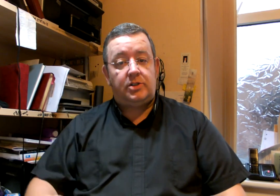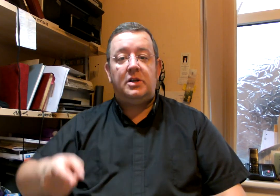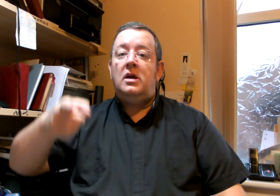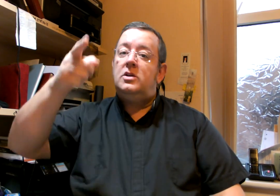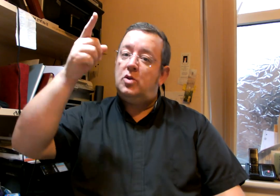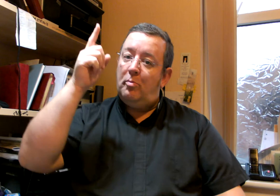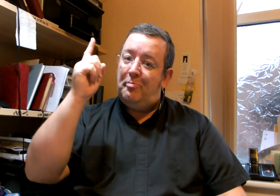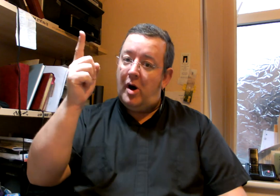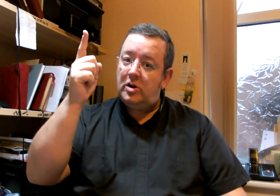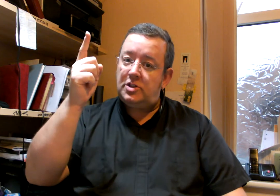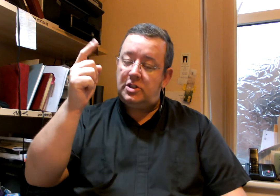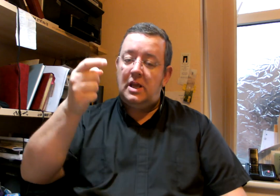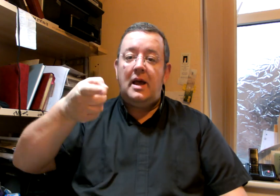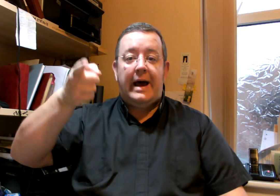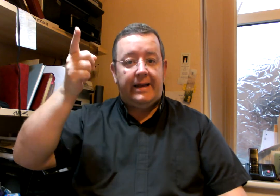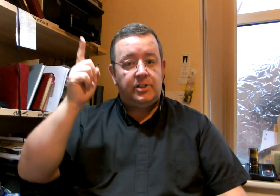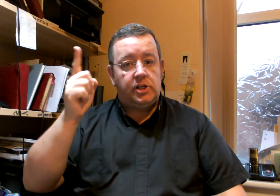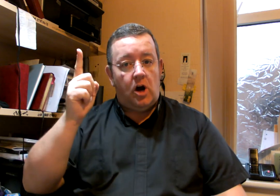So boss. And God.